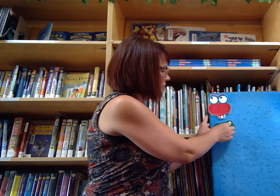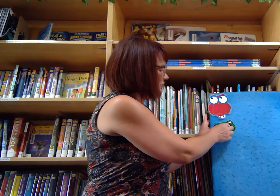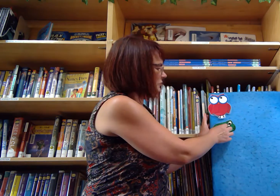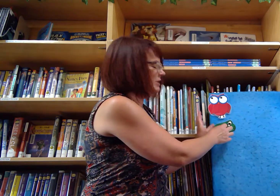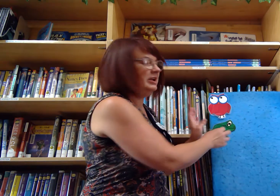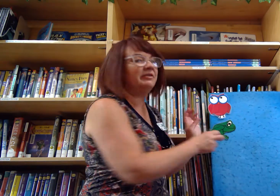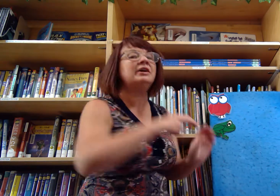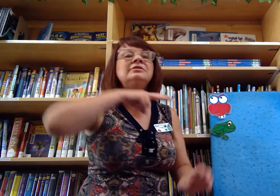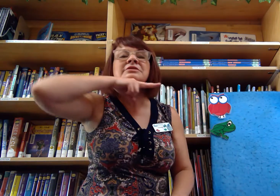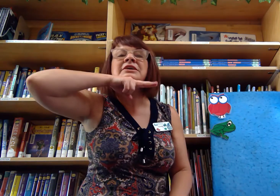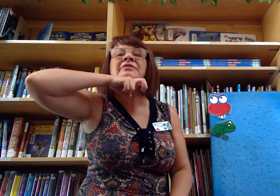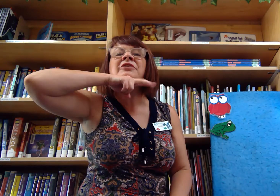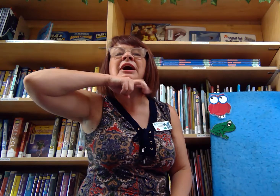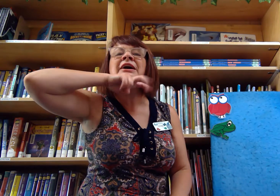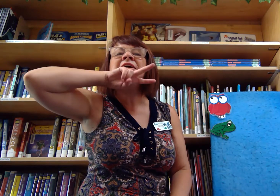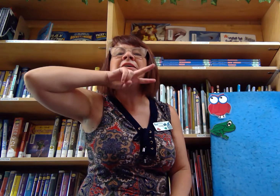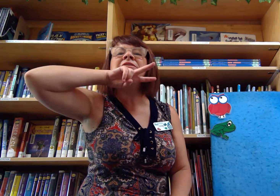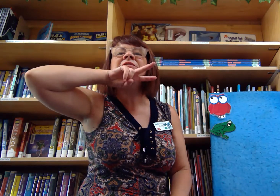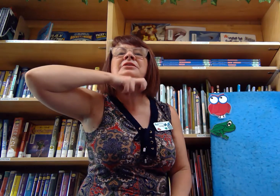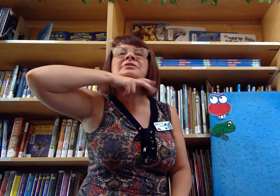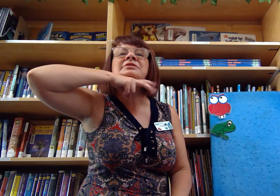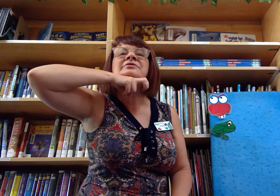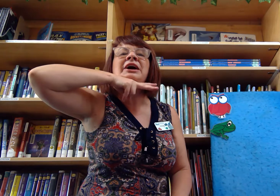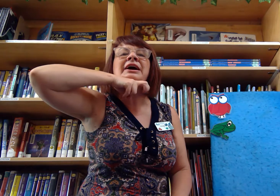Then we have a frog. Frog.